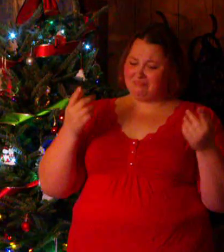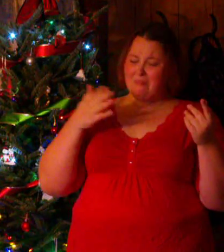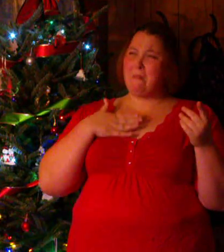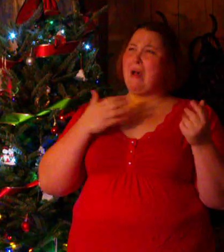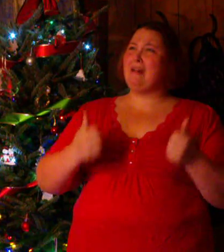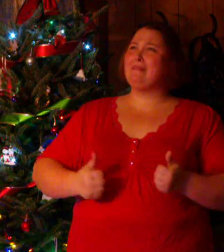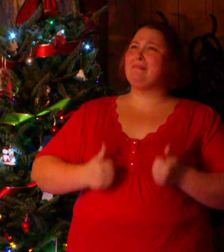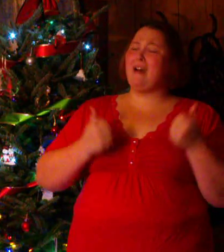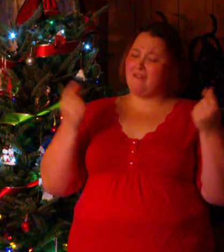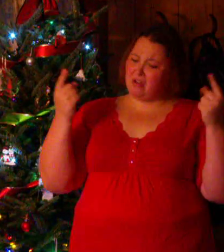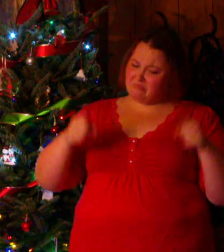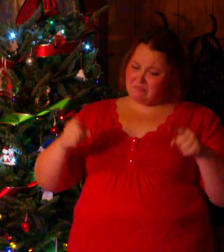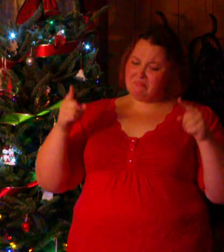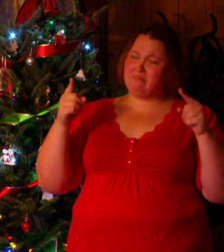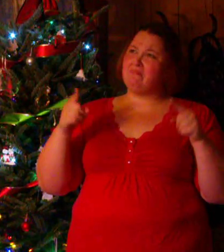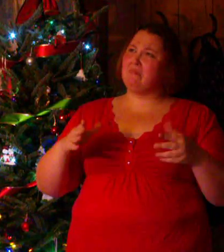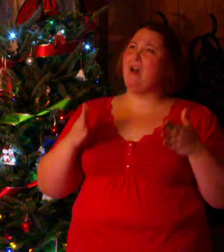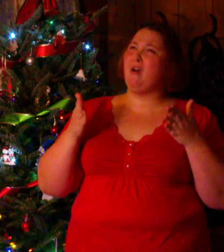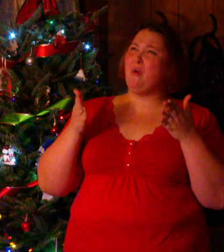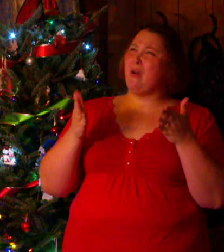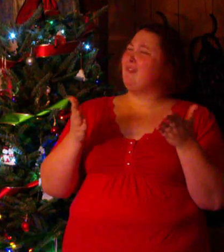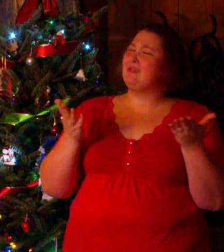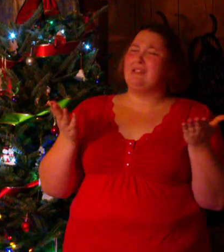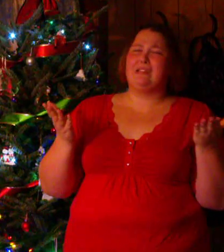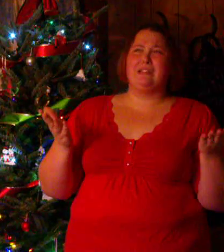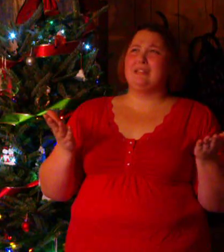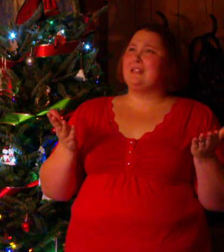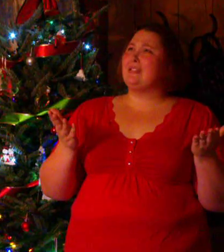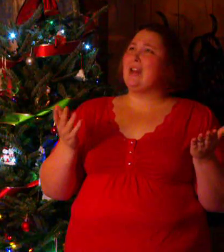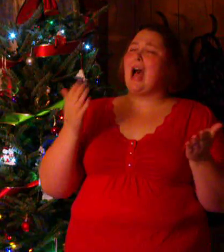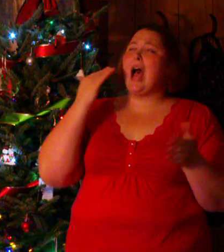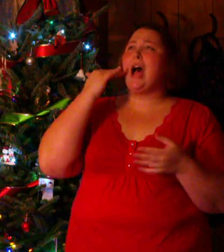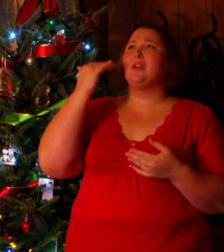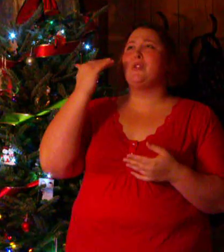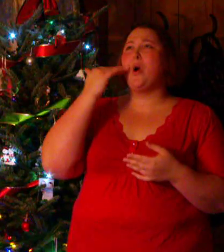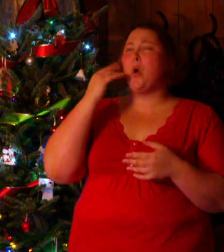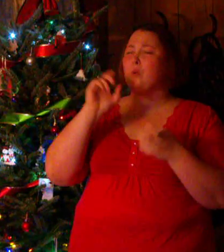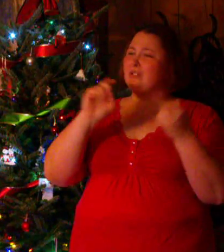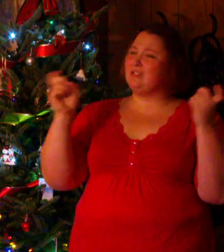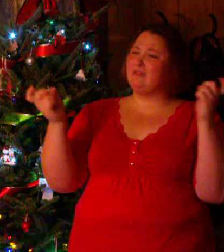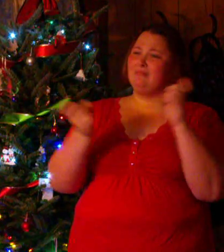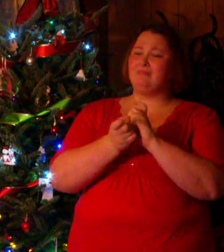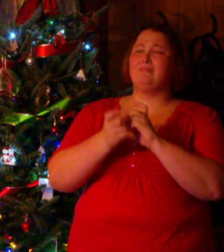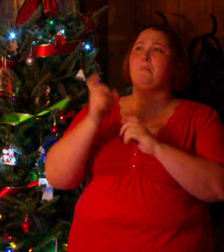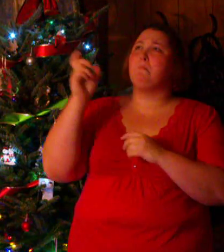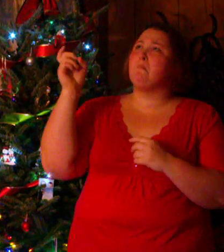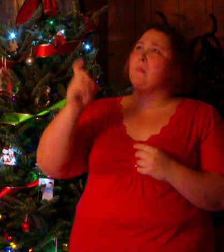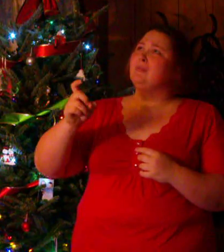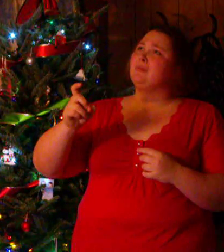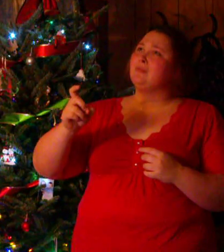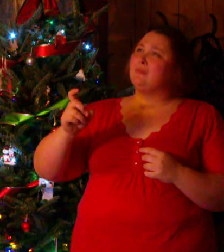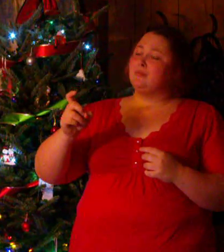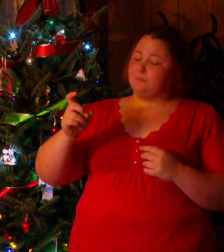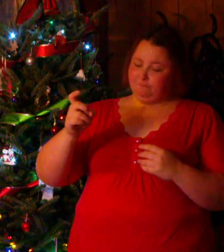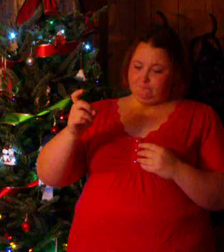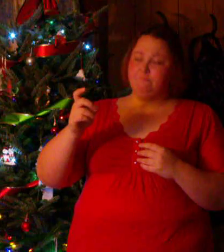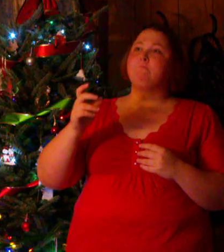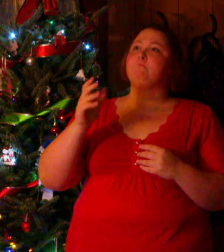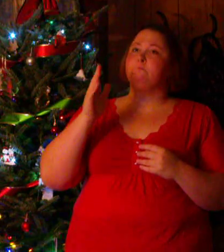I've been living my life I know I've got to change So from now